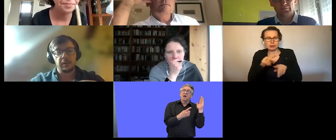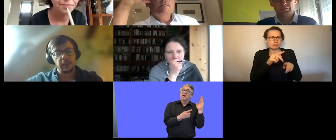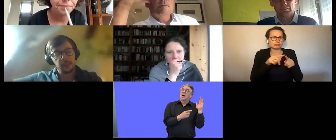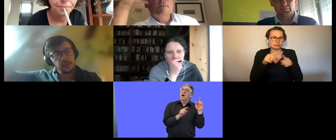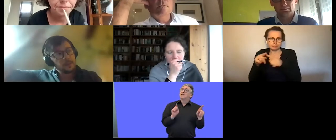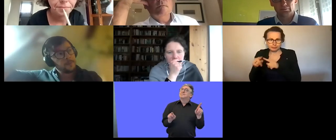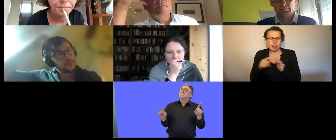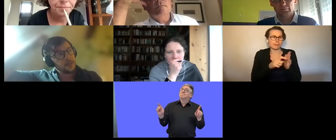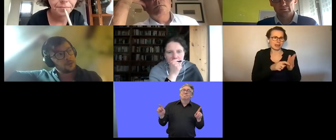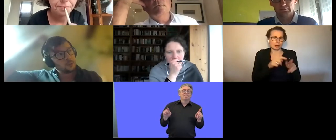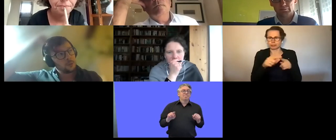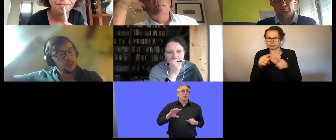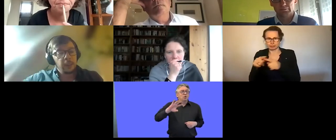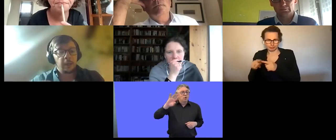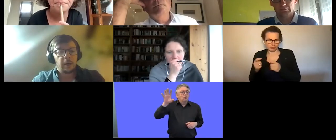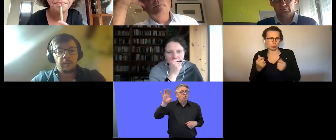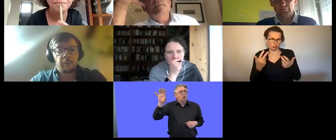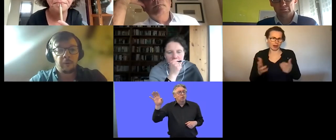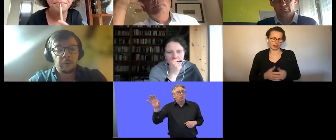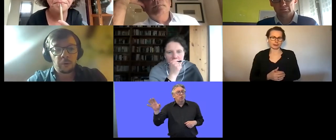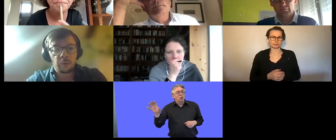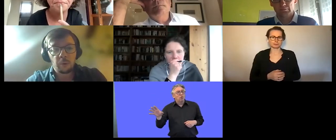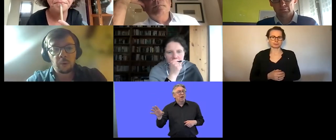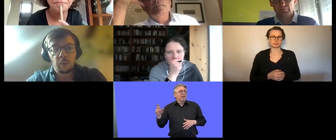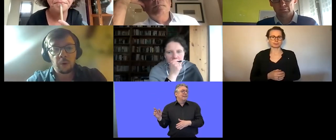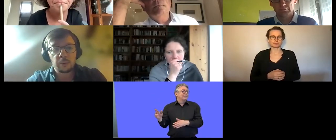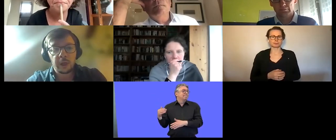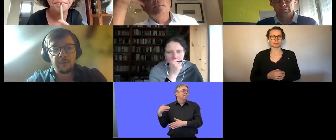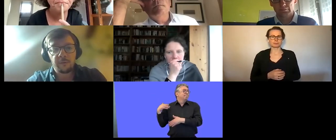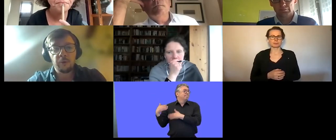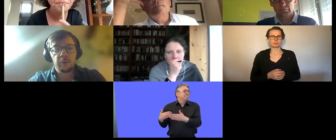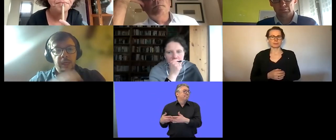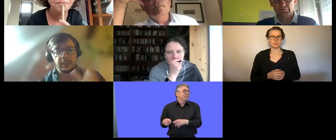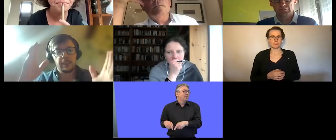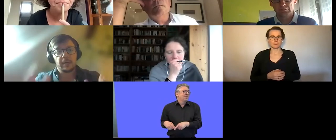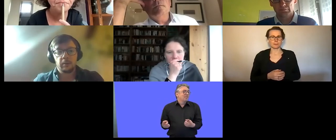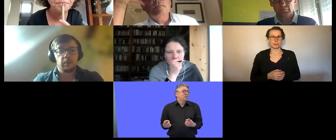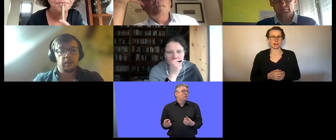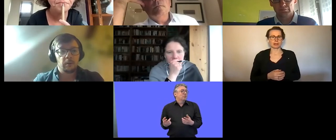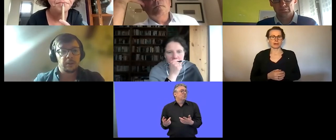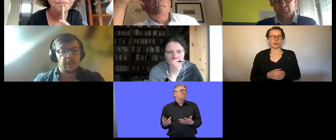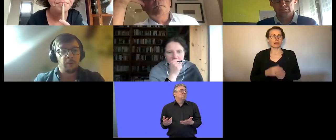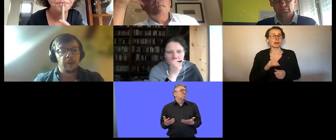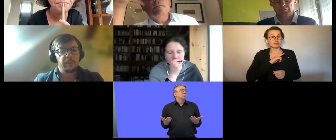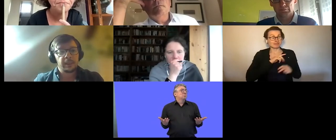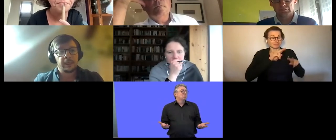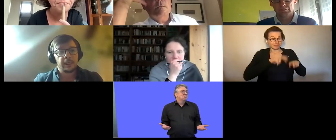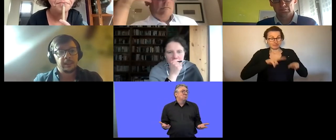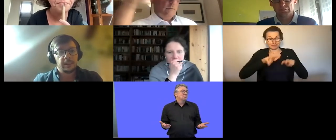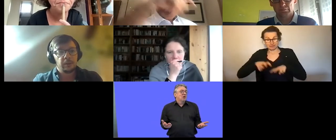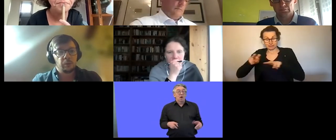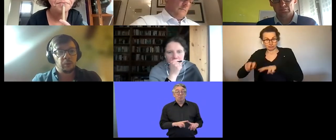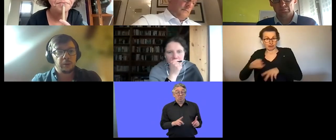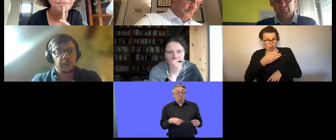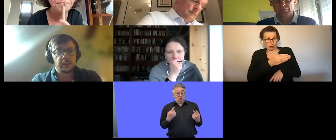on uh for those who want we have a full case study on on samhol maybe katrin i